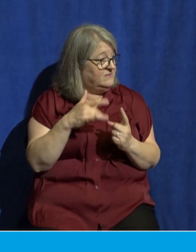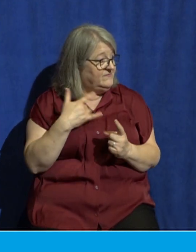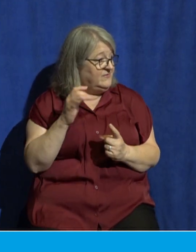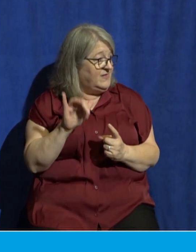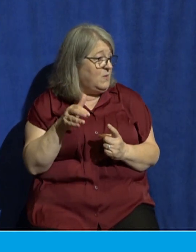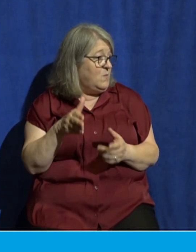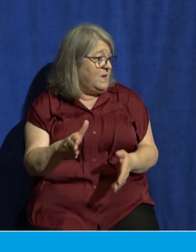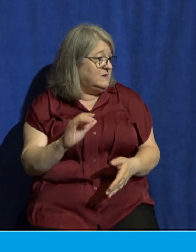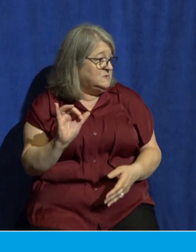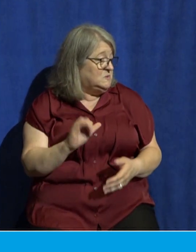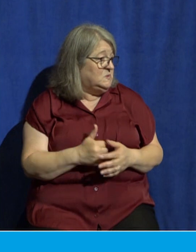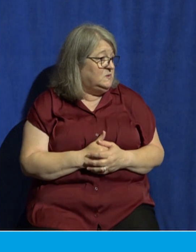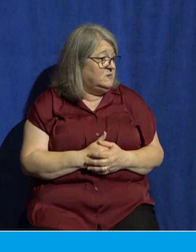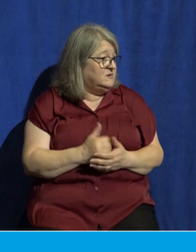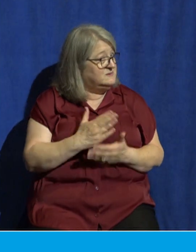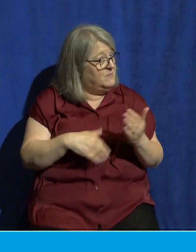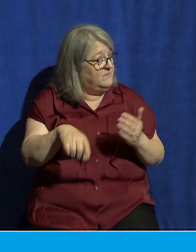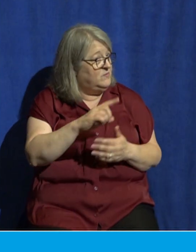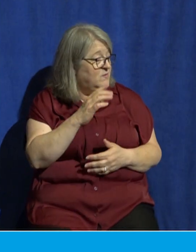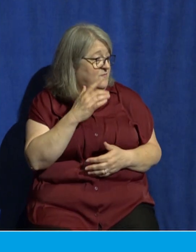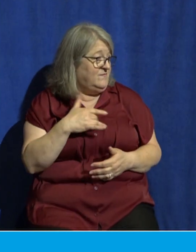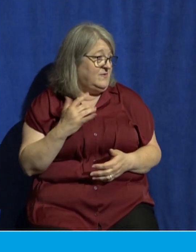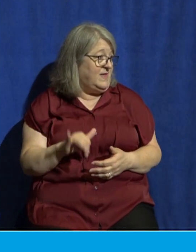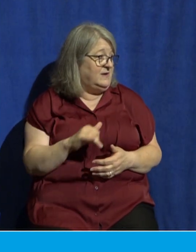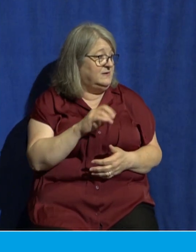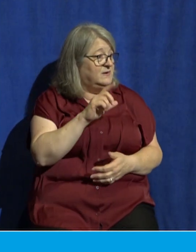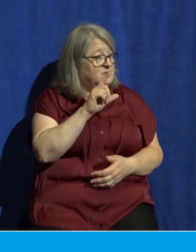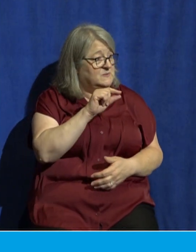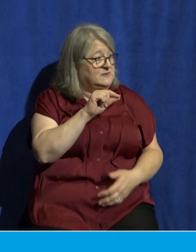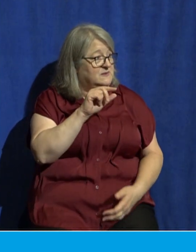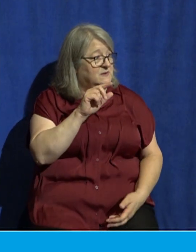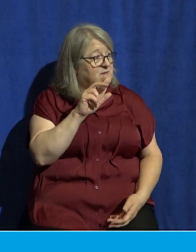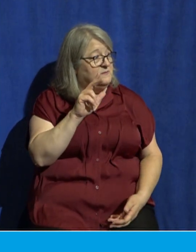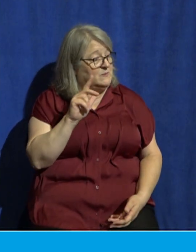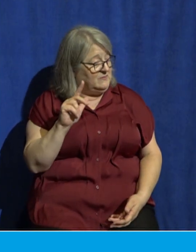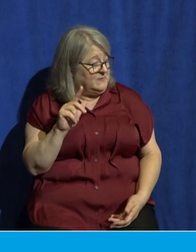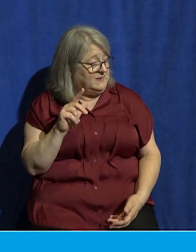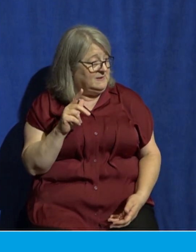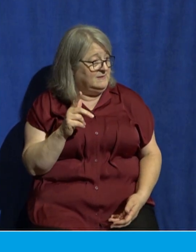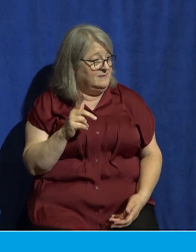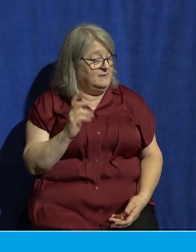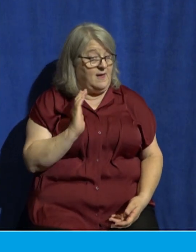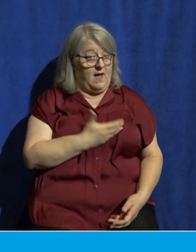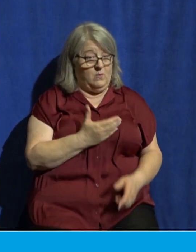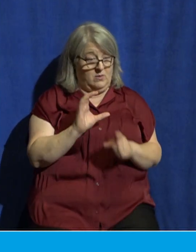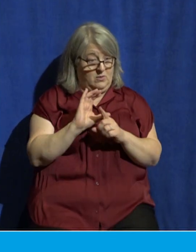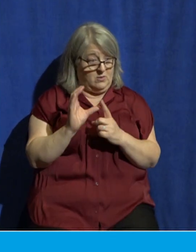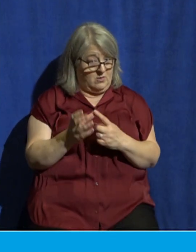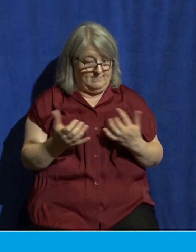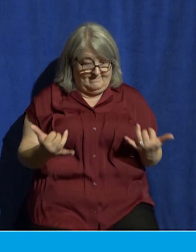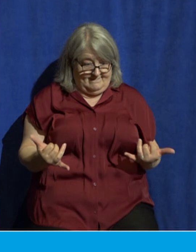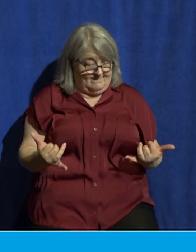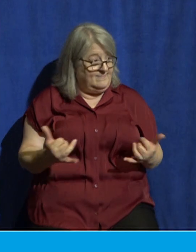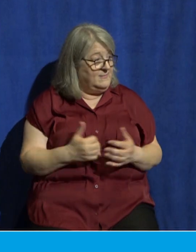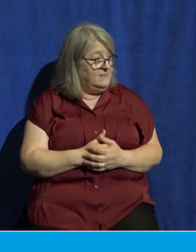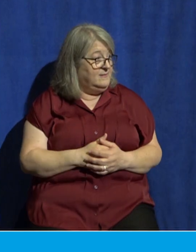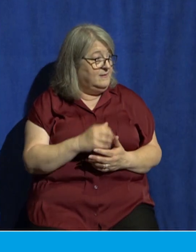And some of us feel that in 2023 in our culture today. In fact, Mark Sayers, who's